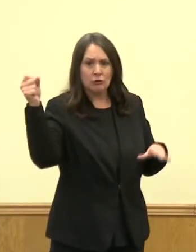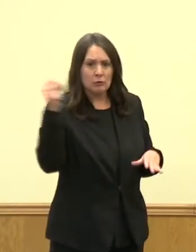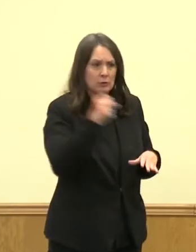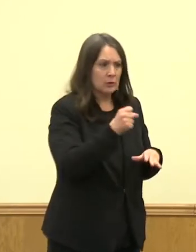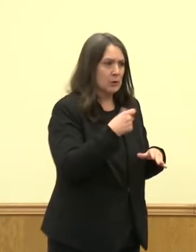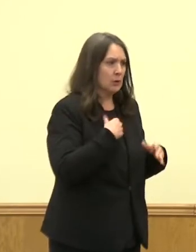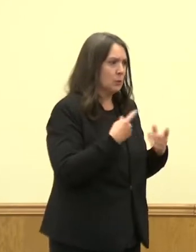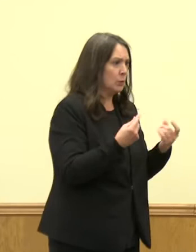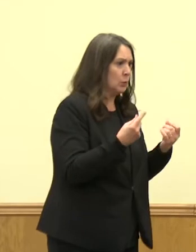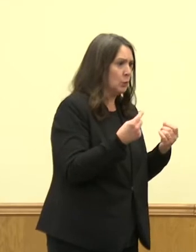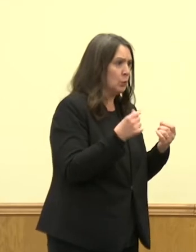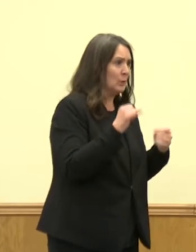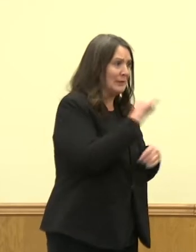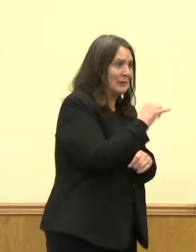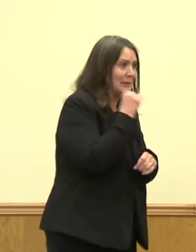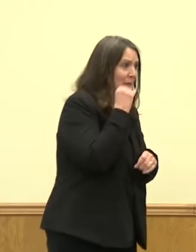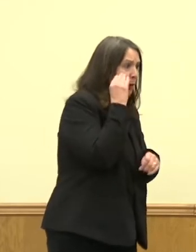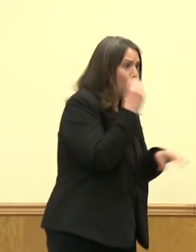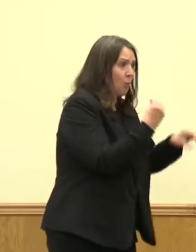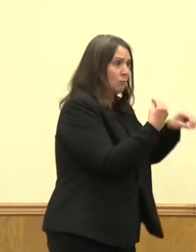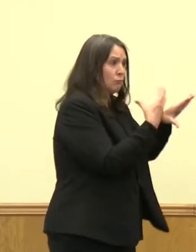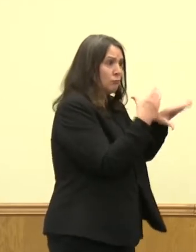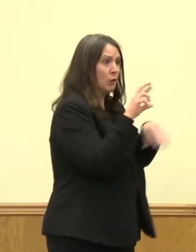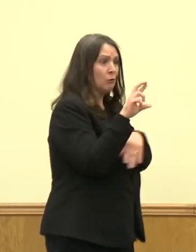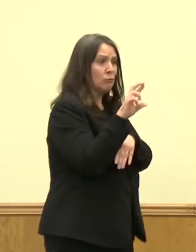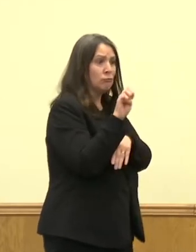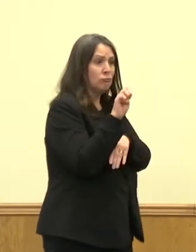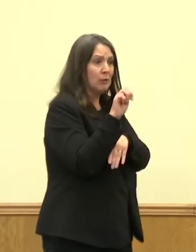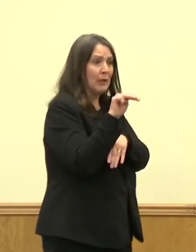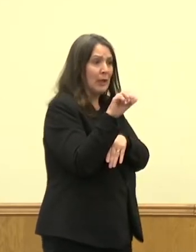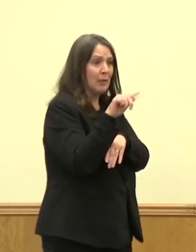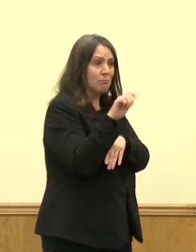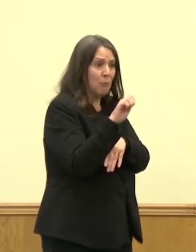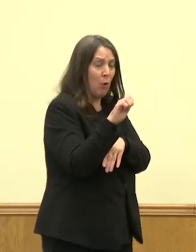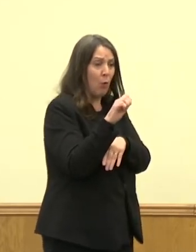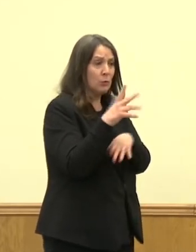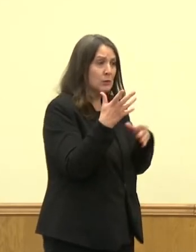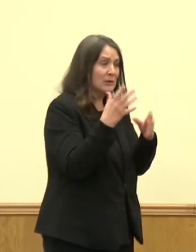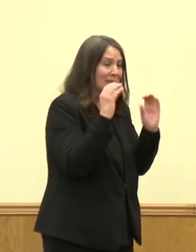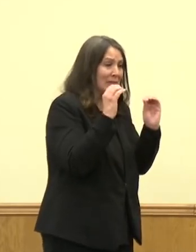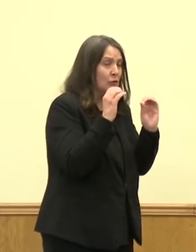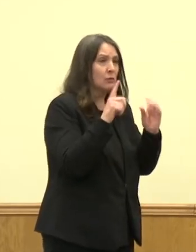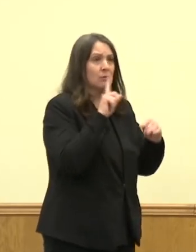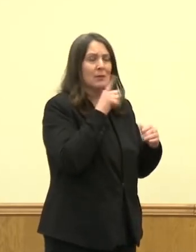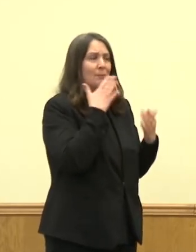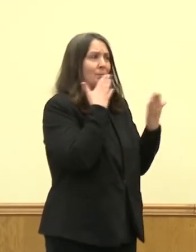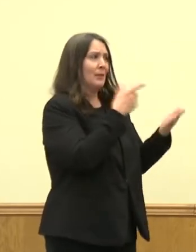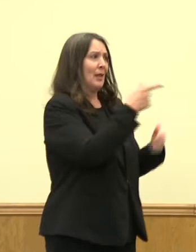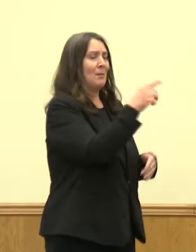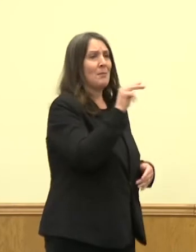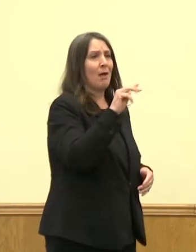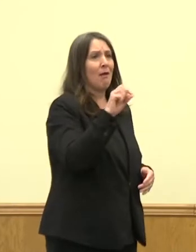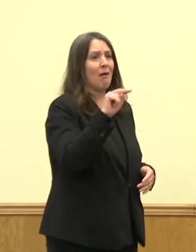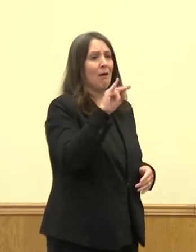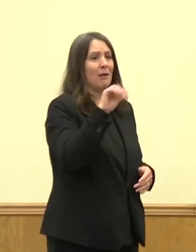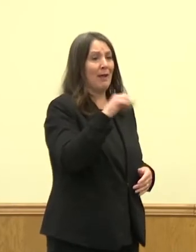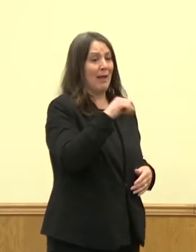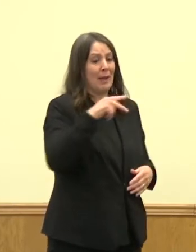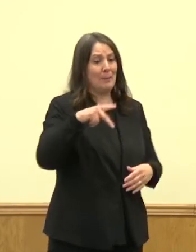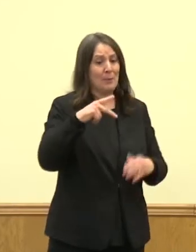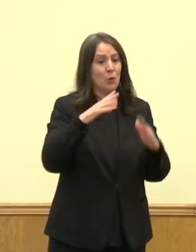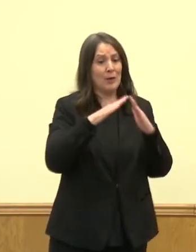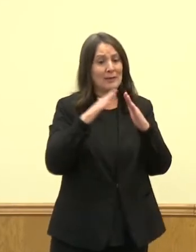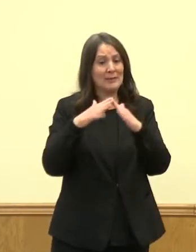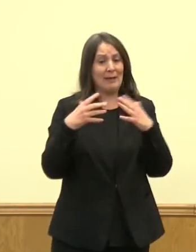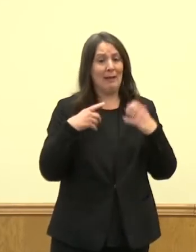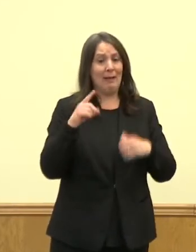go to remote learning. So again, thank you to the Monica Hendrickson and the Peoria City County Health Department, because we need to